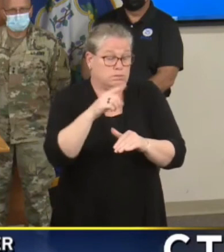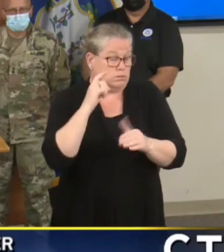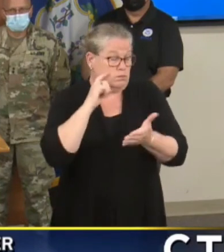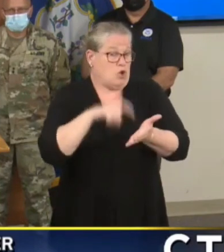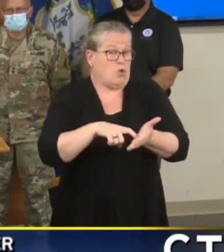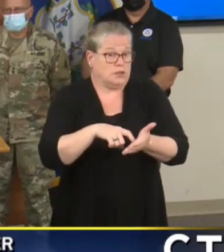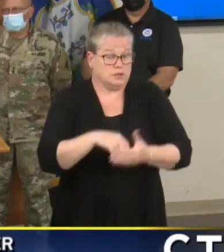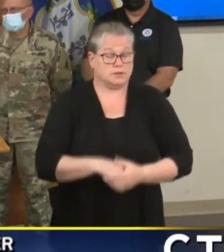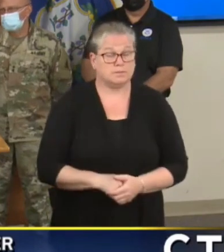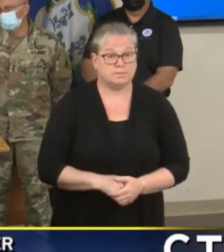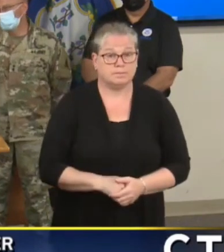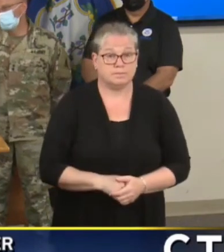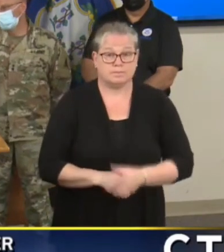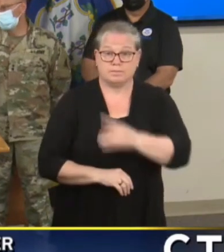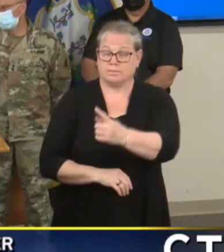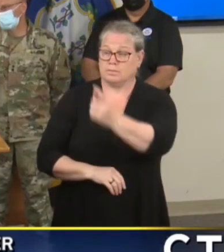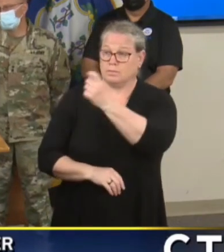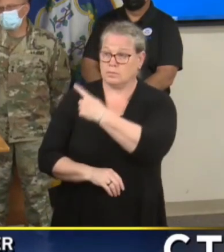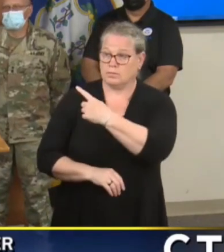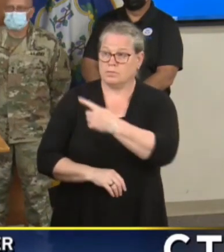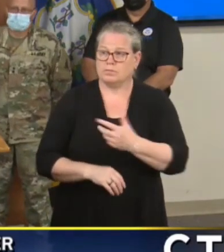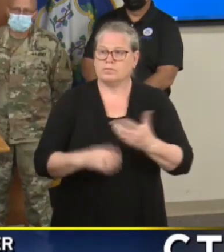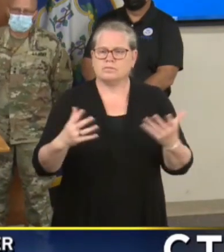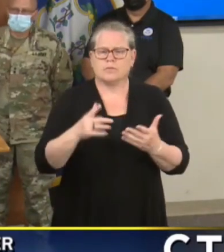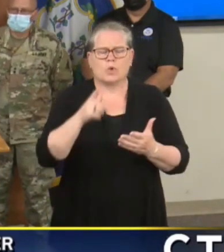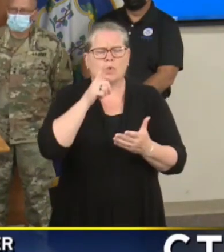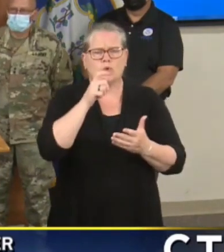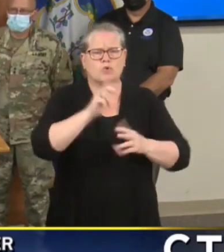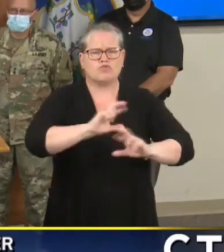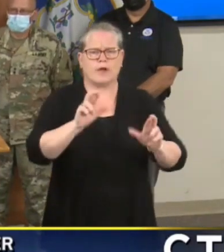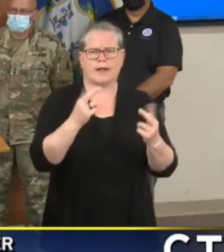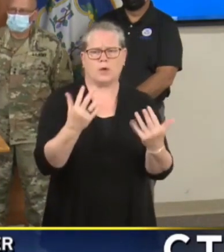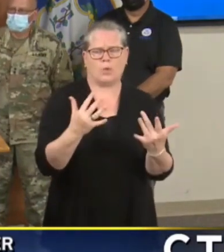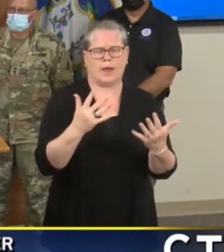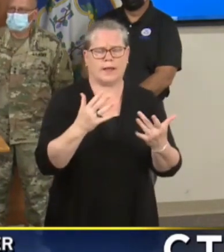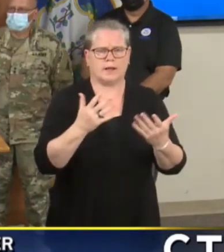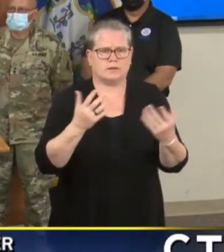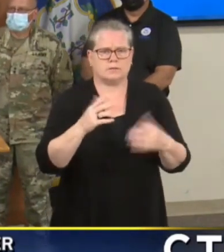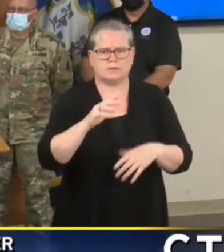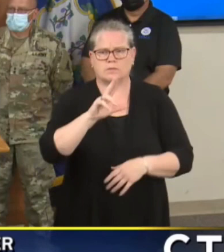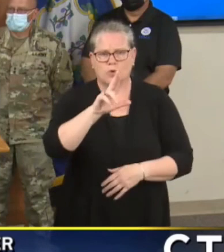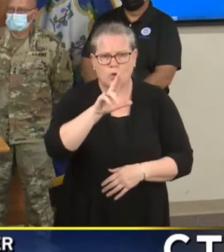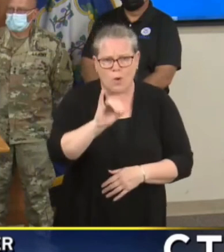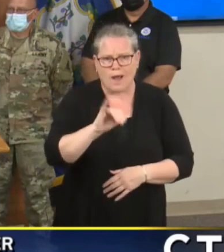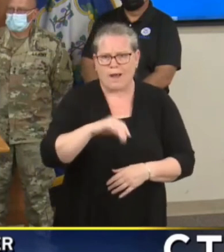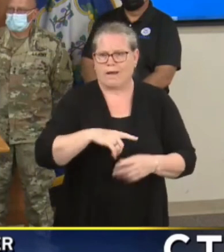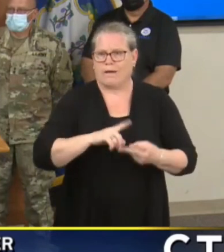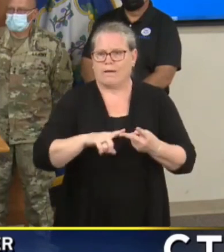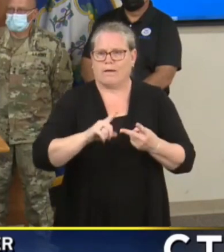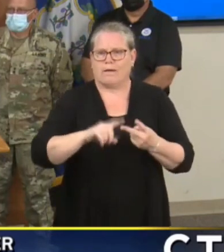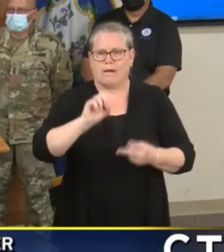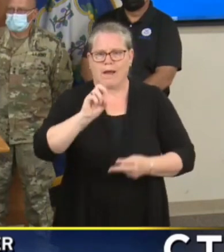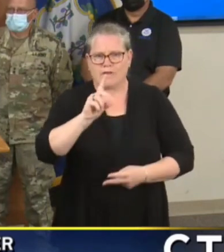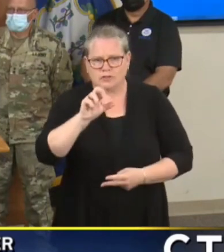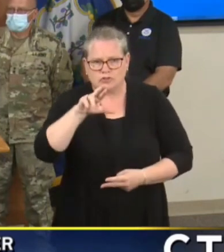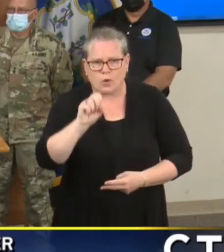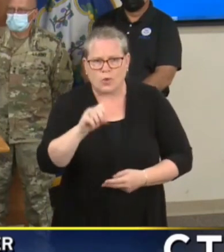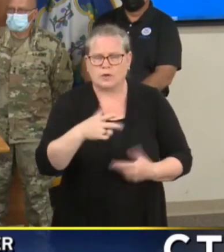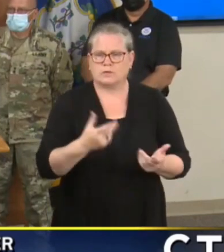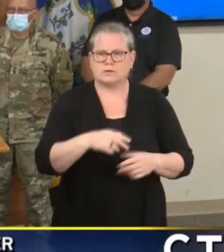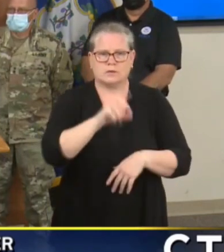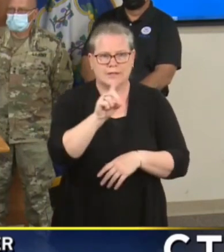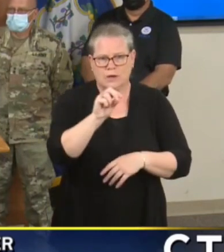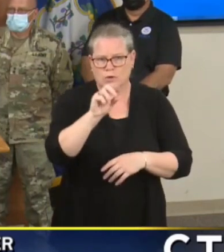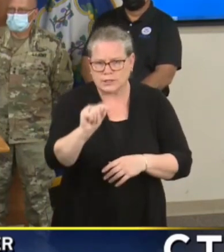Talk to me about the kind of crews that are going to be on the ground out there tomorrow. know you mentioned them a little bit utility companies department of transportation.